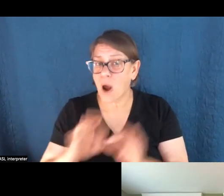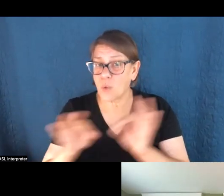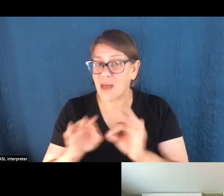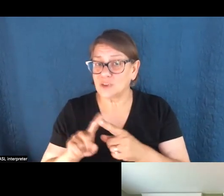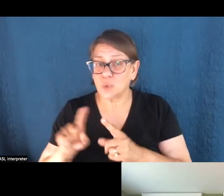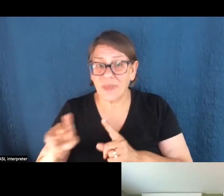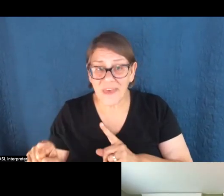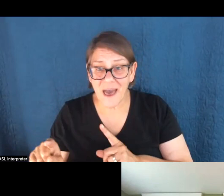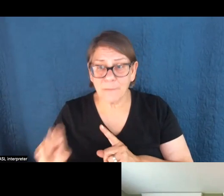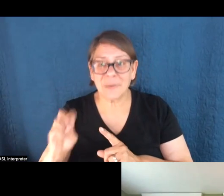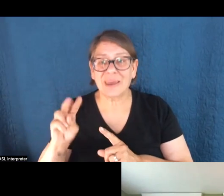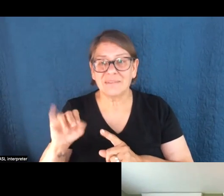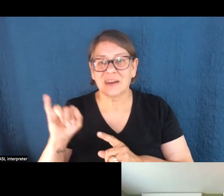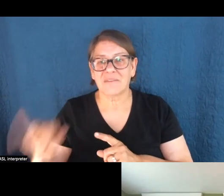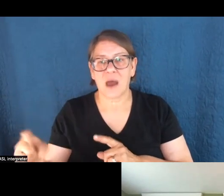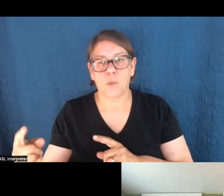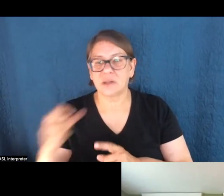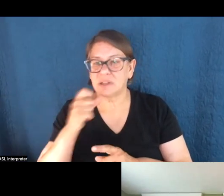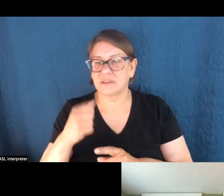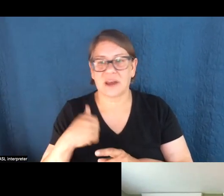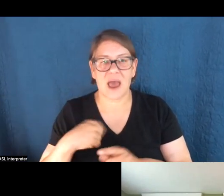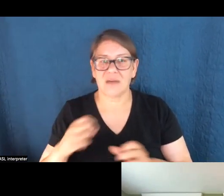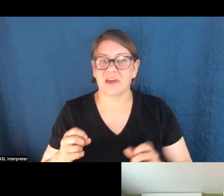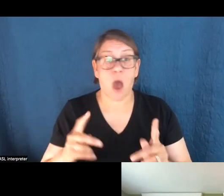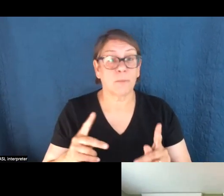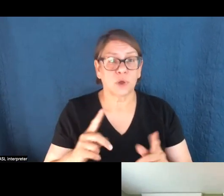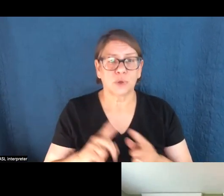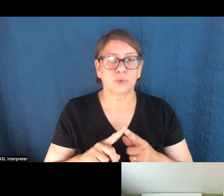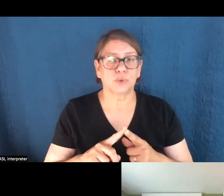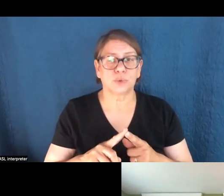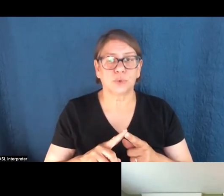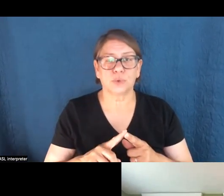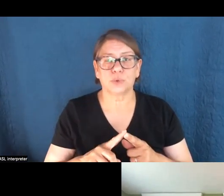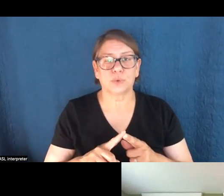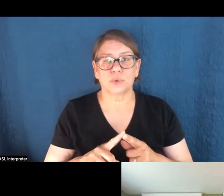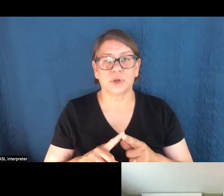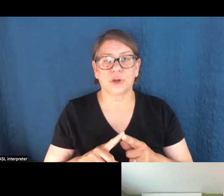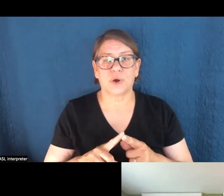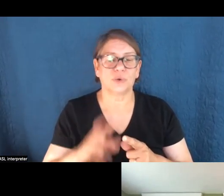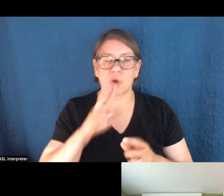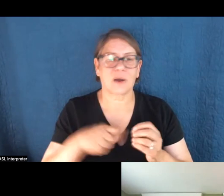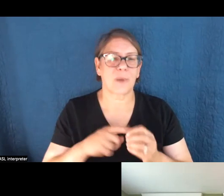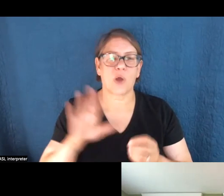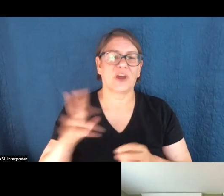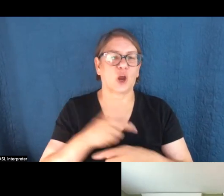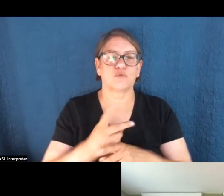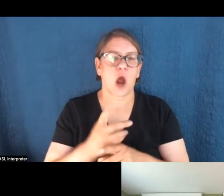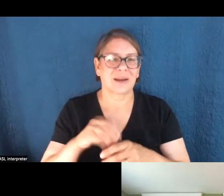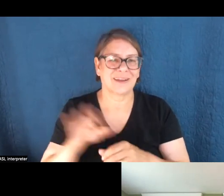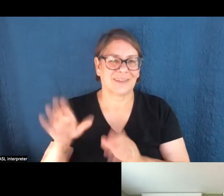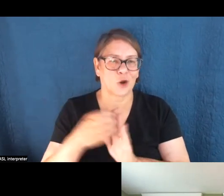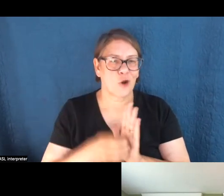even if that source, you know, doesn't have an opportunity to, you know, pitch their product or their study or their thing in that article.